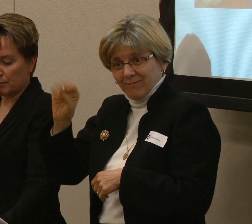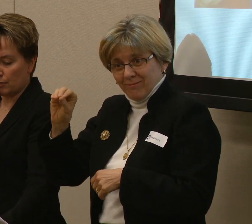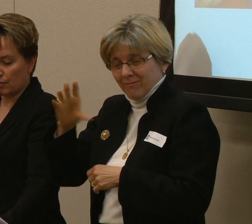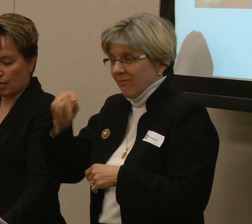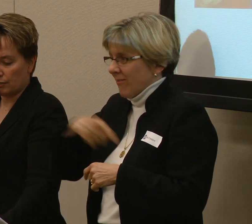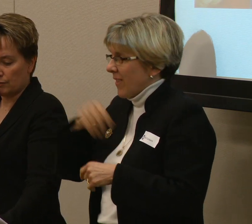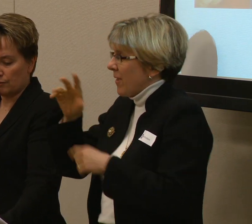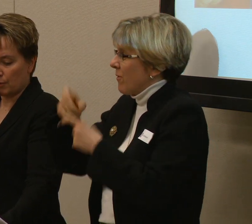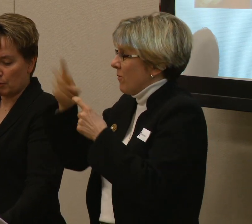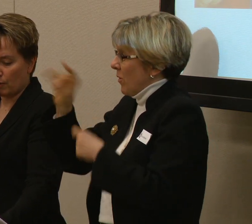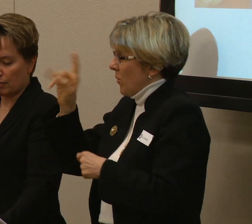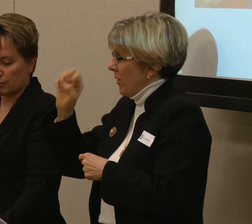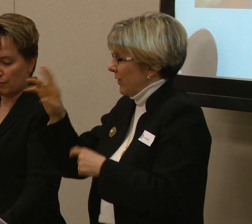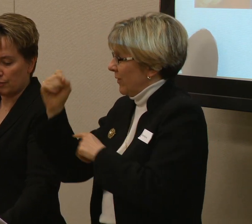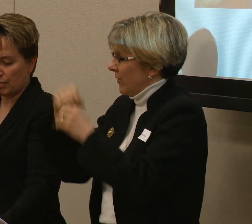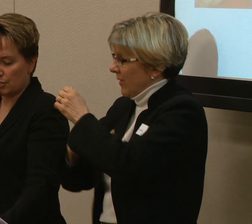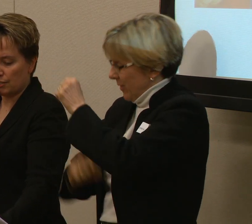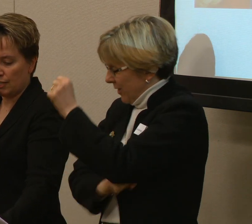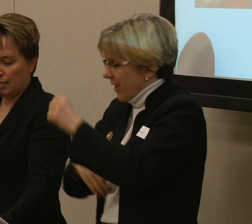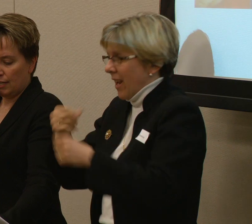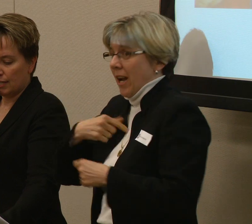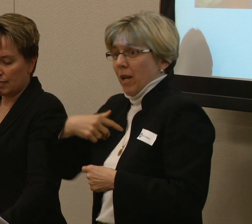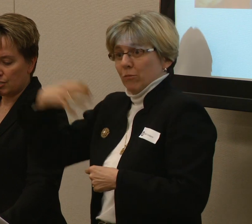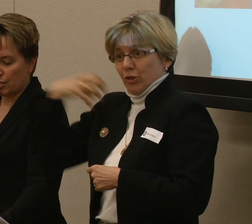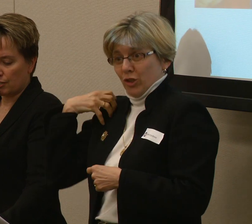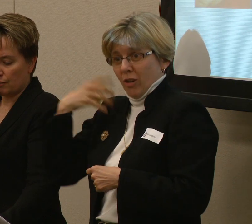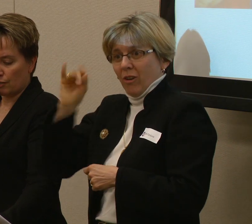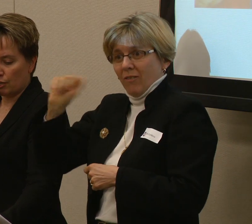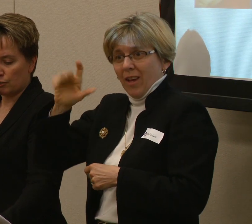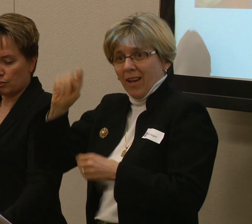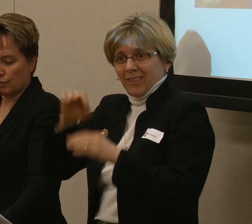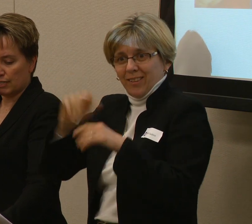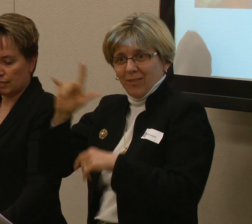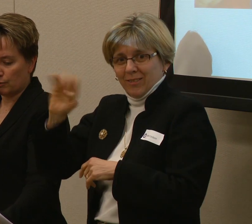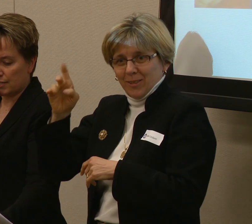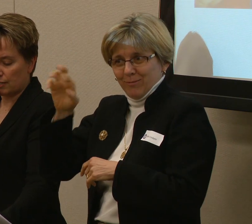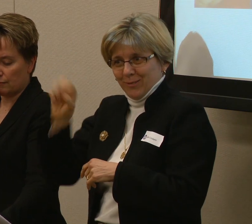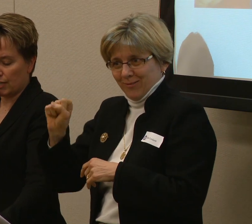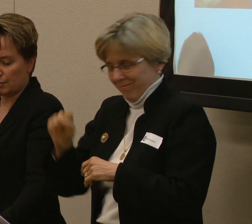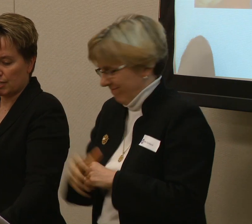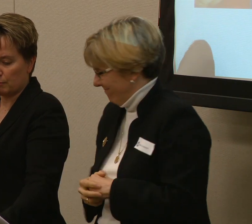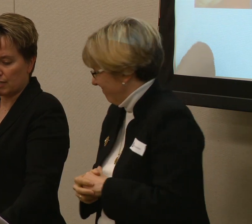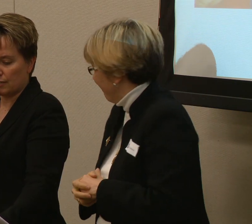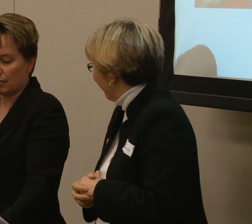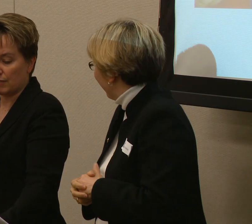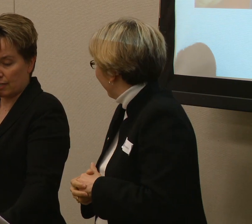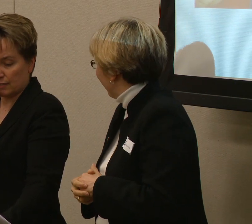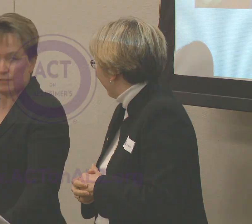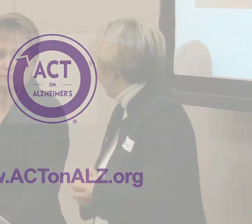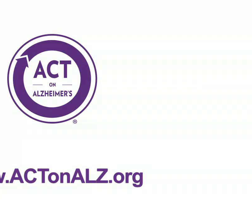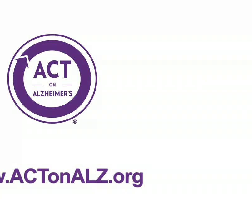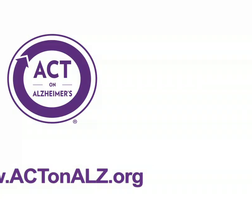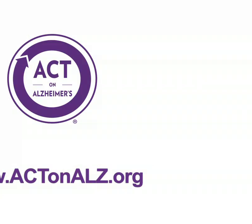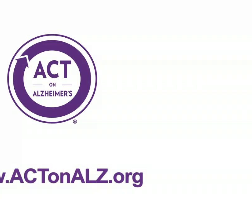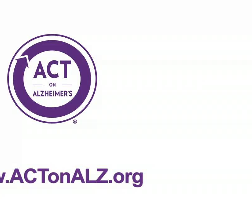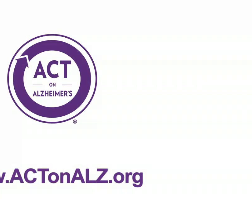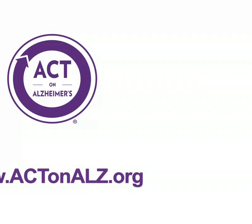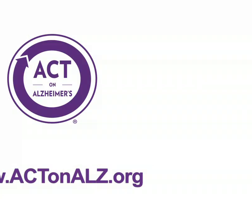I am Bobbi Cordano from the Wilder Foundation, and I chair the Cultural and Linguistic Advisory Committee of ACT.